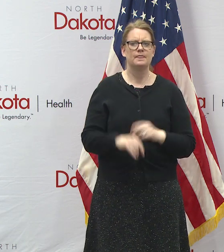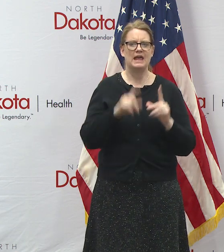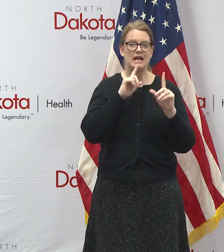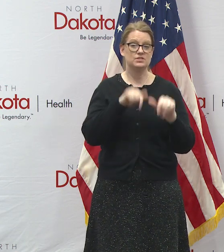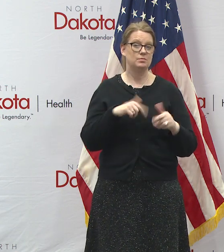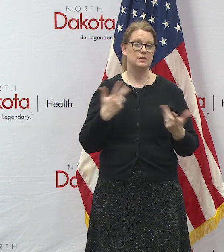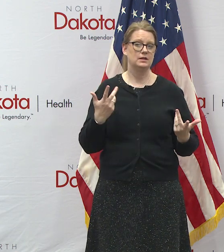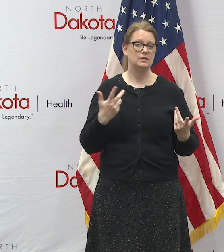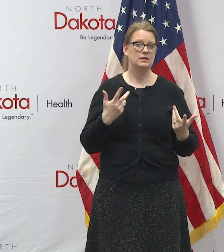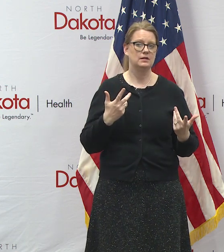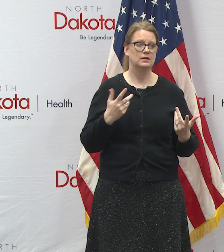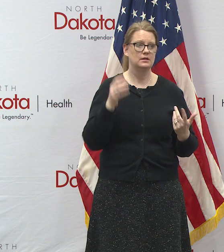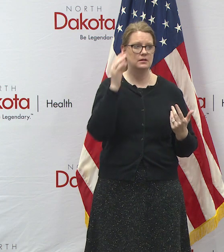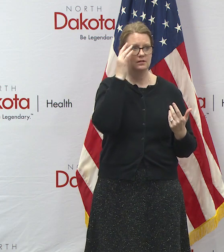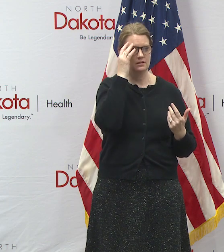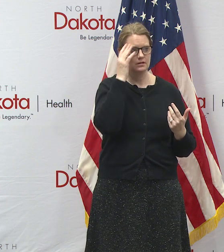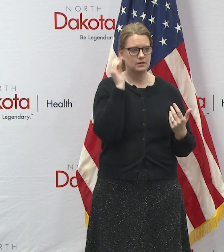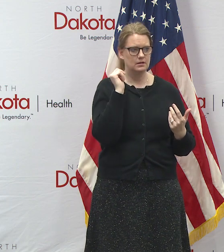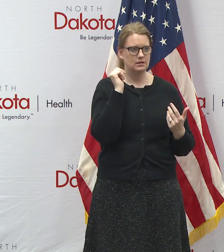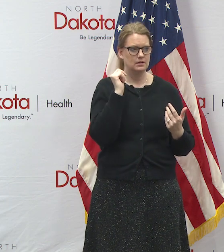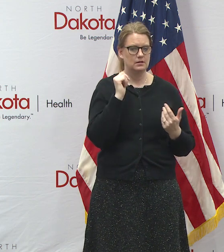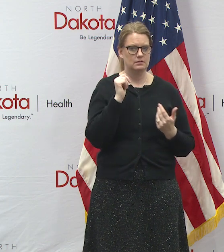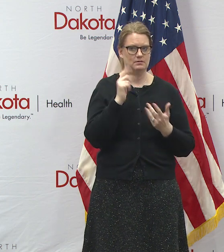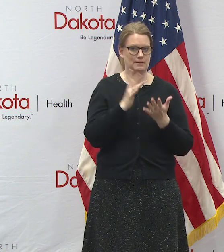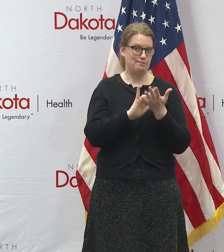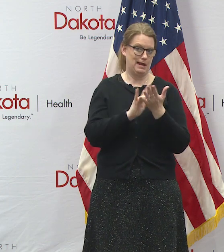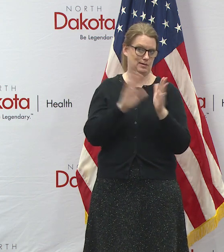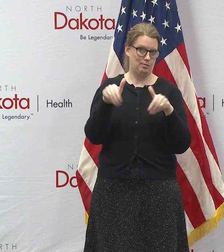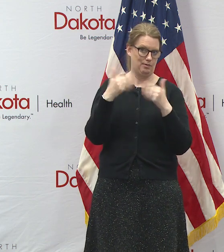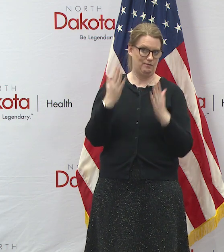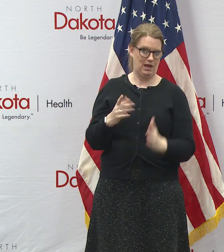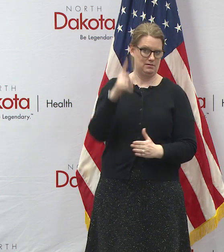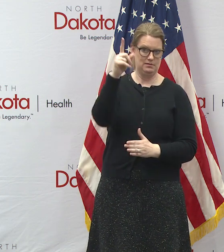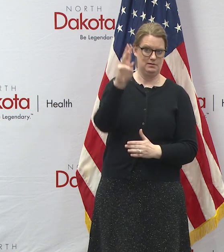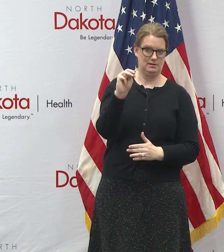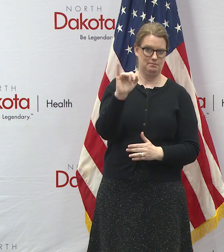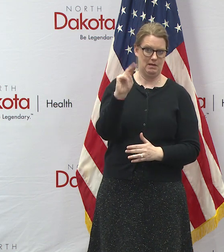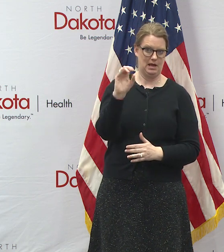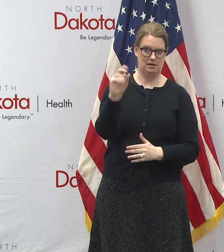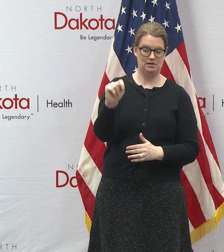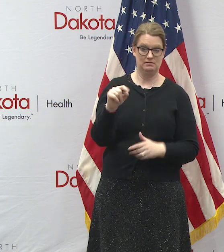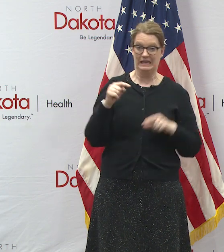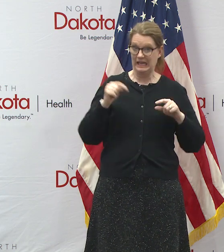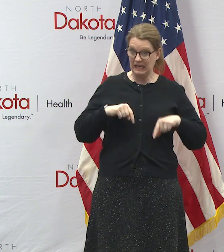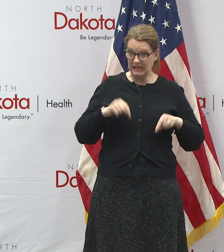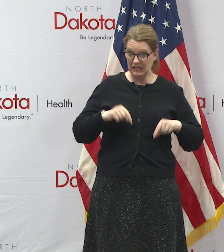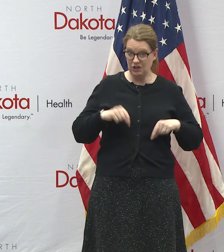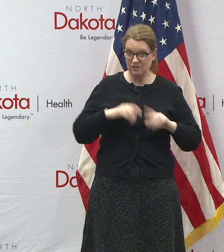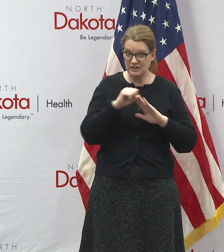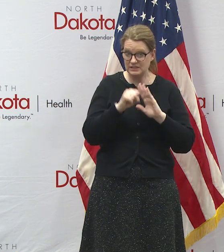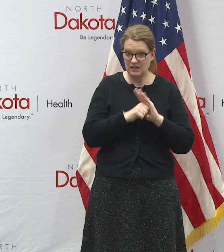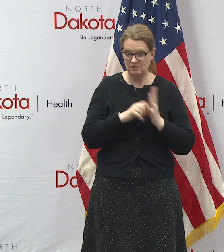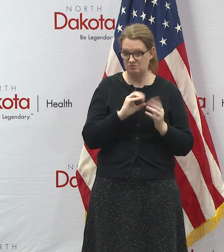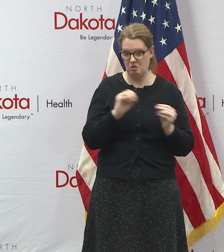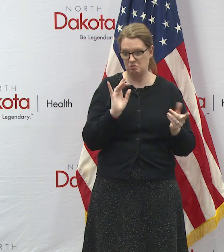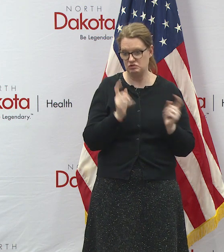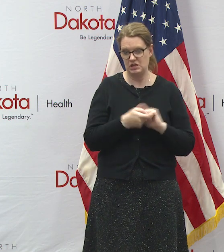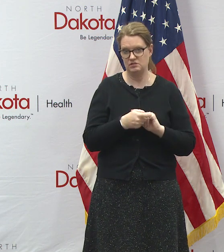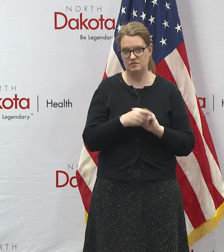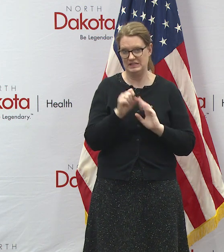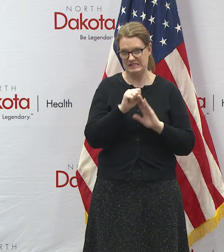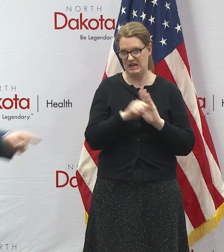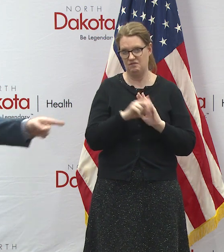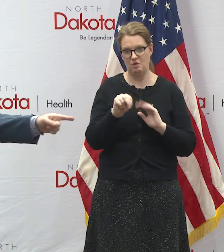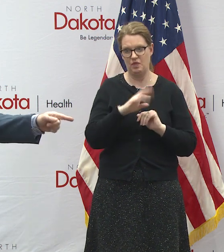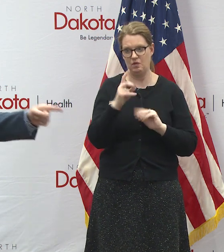answer would be that would be that would be the medical provider in minot that made that statement we've made no changes on our guidance here from the state